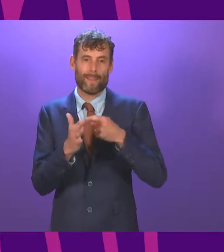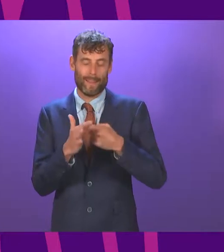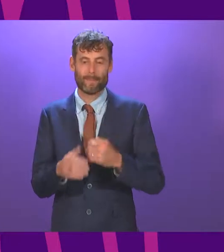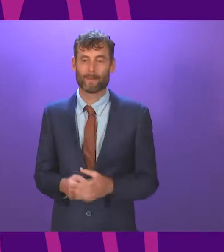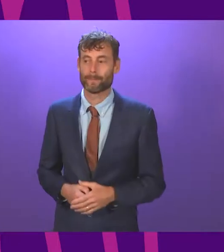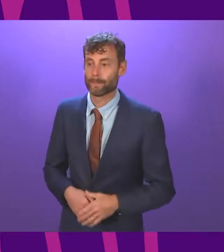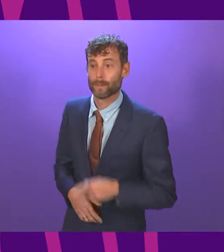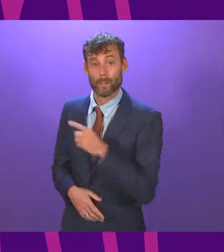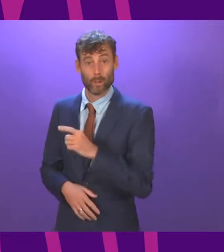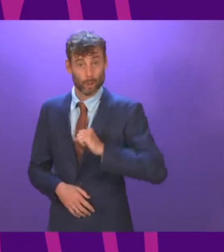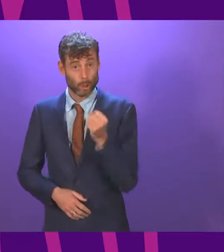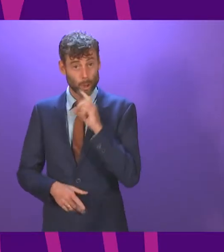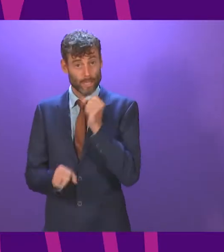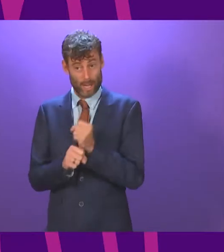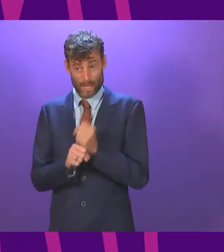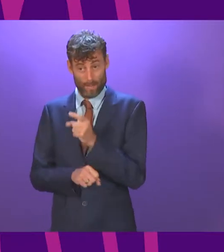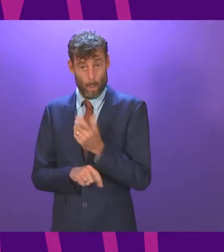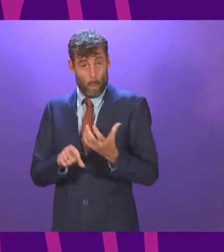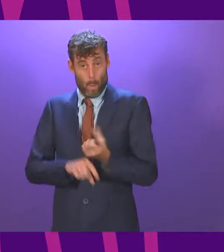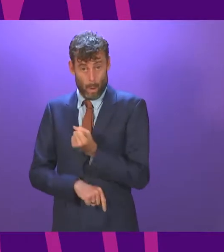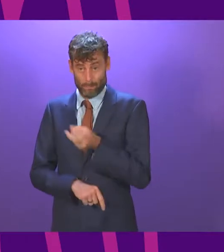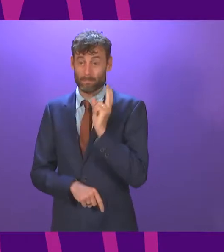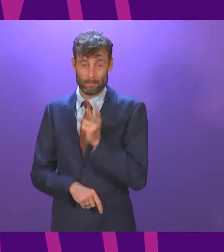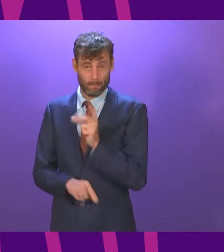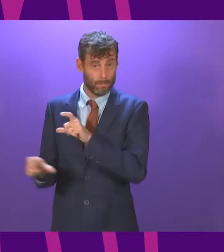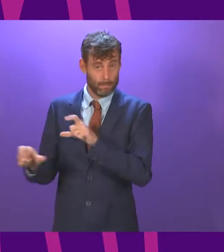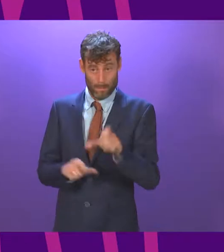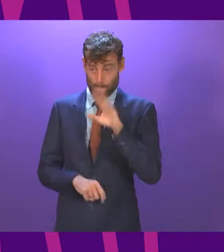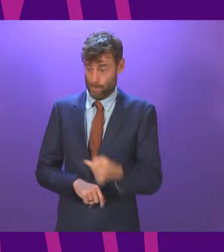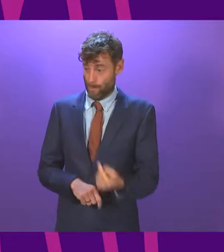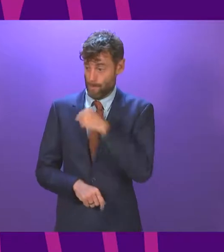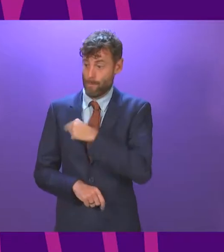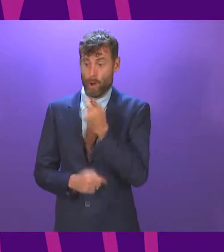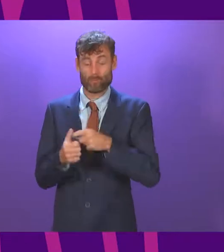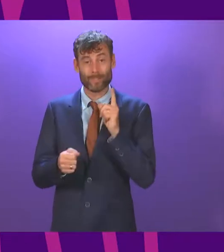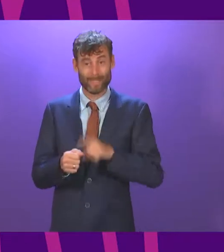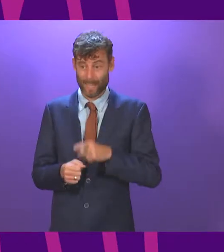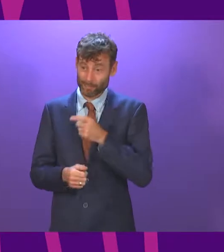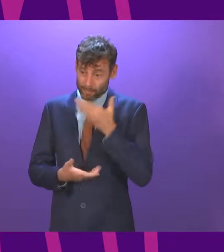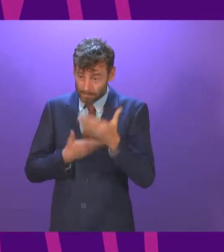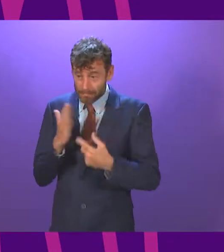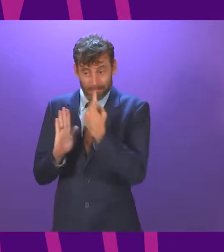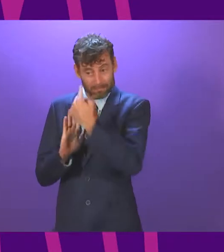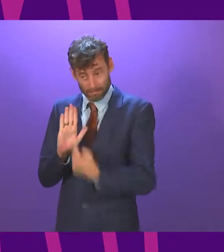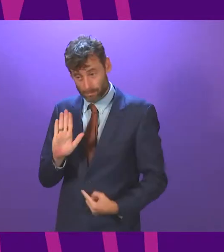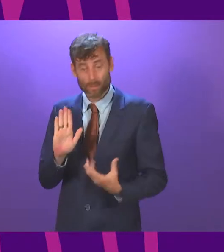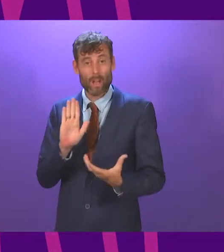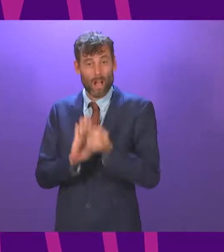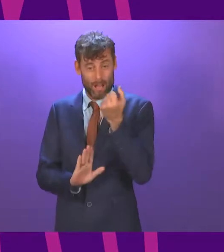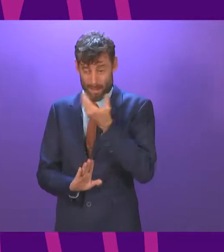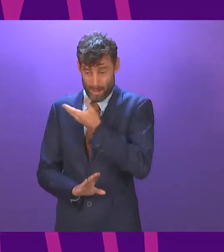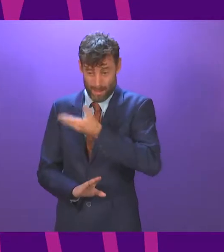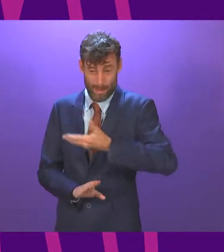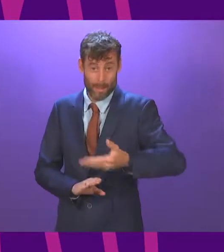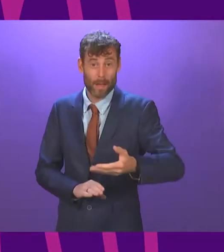Scottish Government since its re-election and may have made substantial inroads to delivering the manifesto commitments we put to the Scottish people at the start of this year